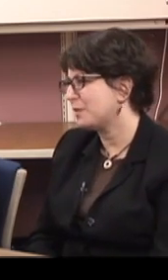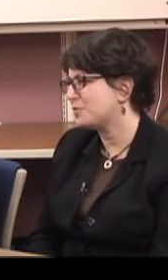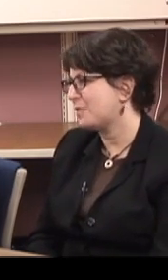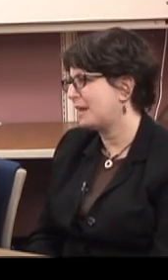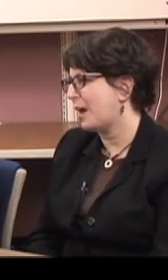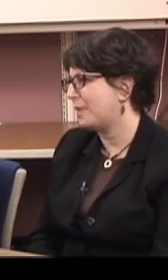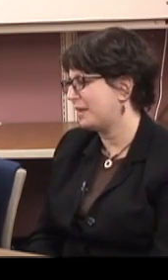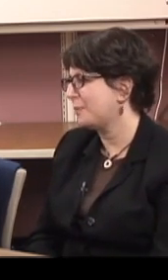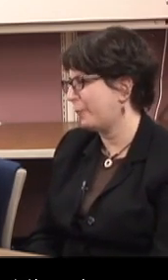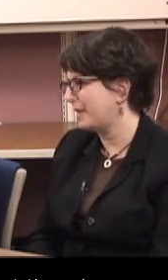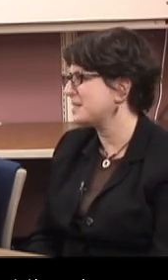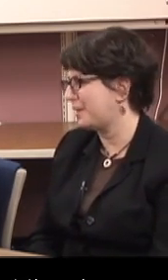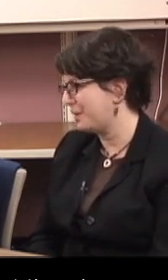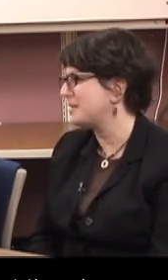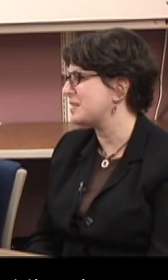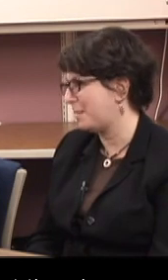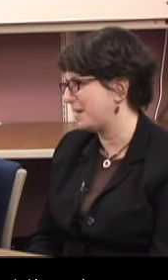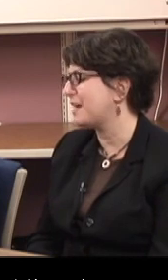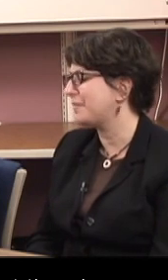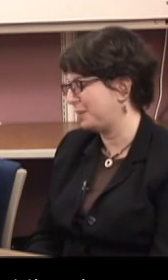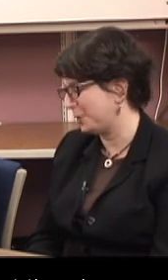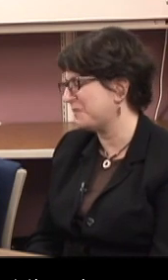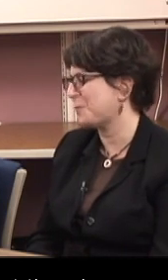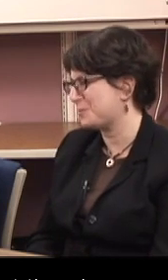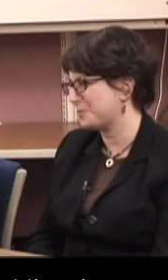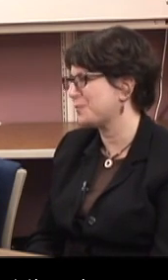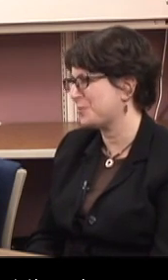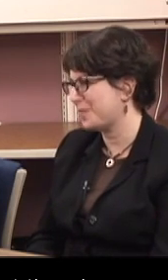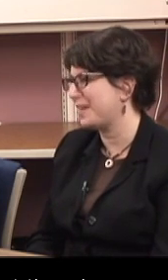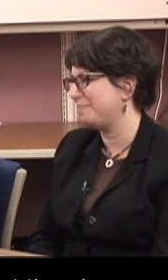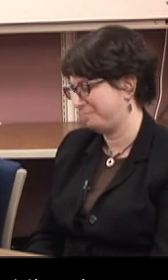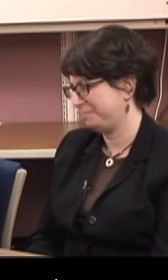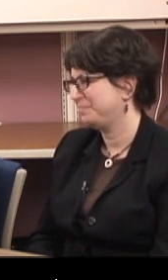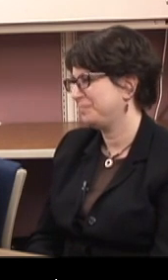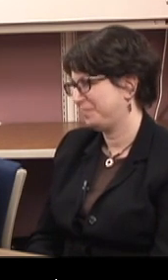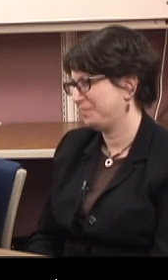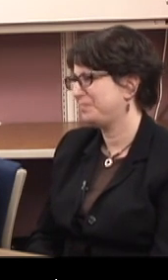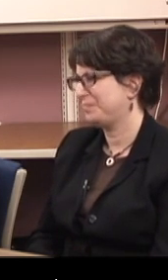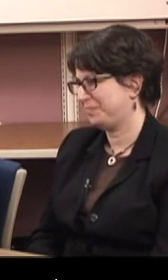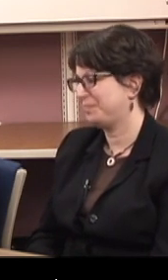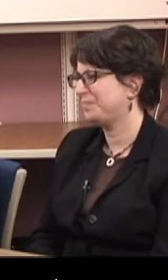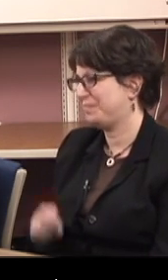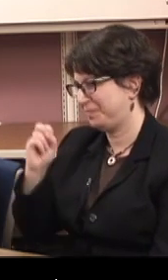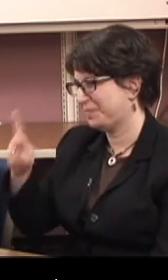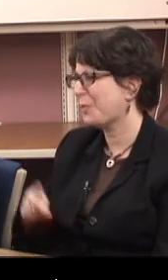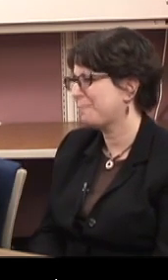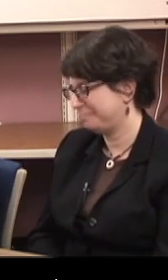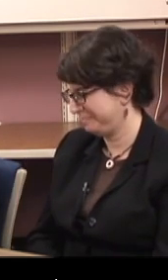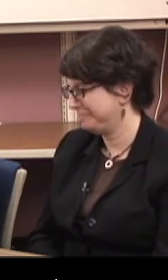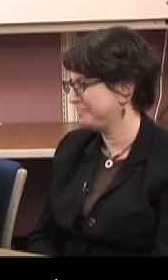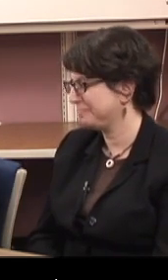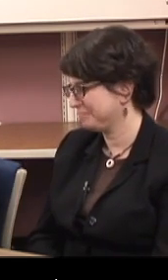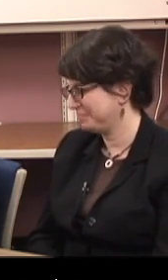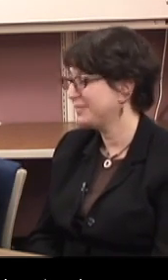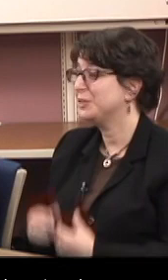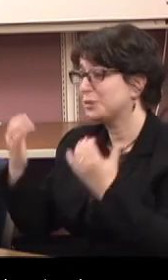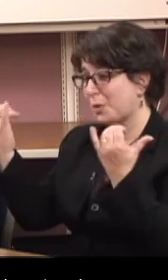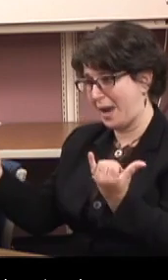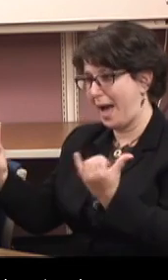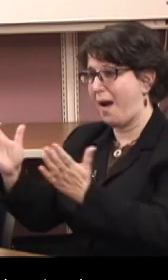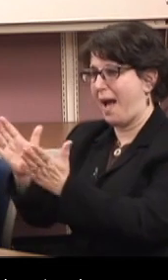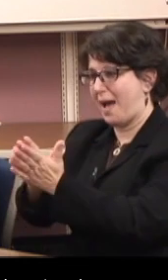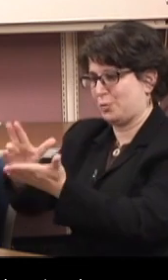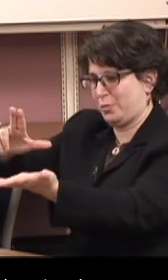I don't have any questions right now, but I think when we get together next time, I definitely will have questions for you then. Okay. So, I'm going to have you sign some